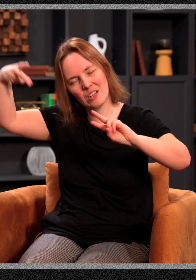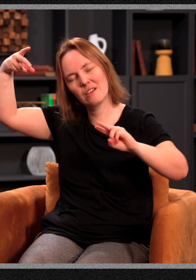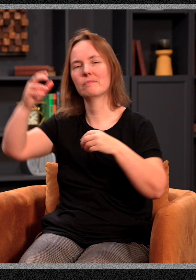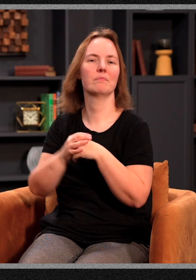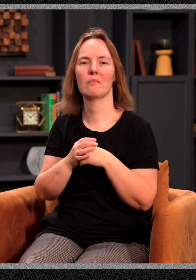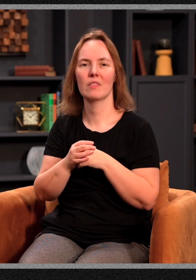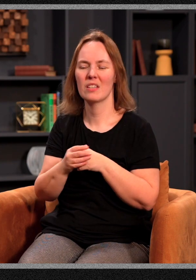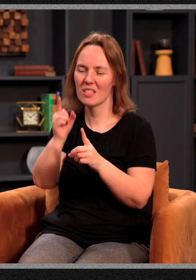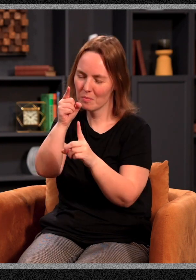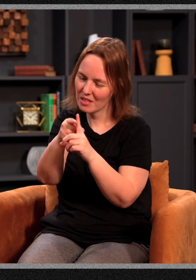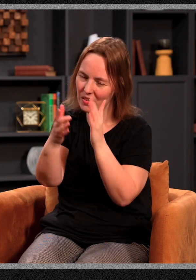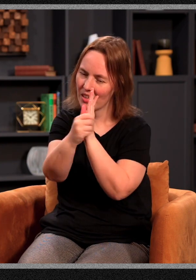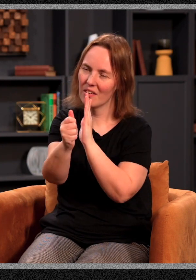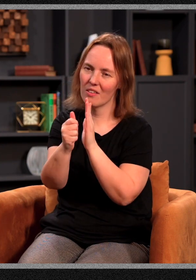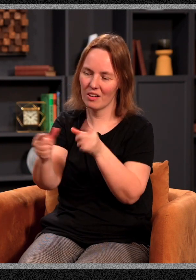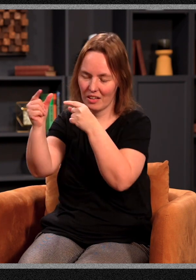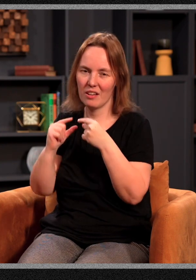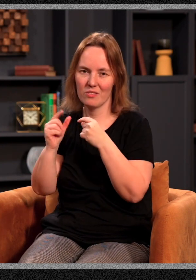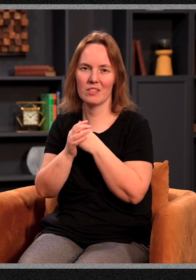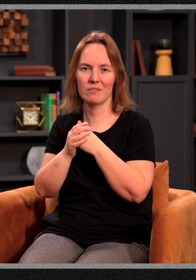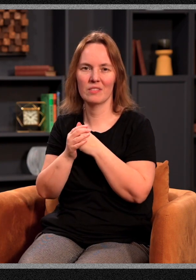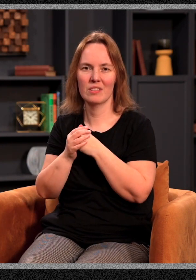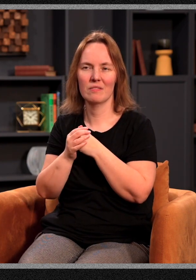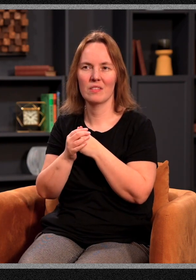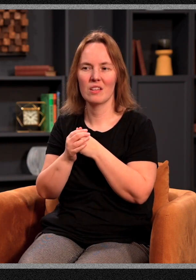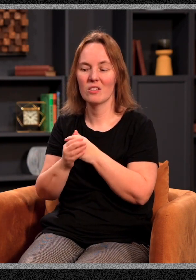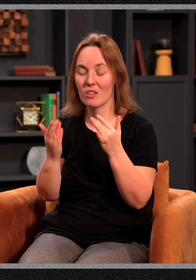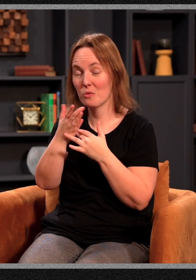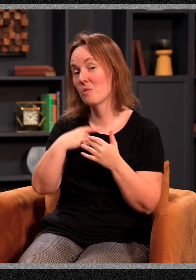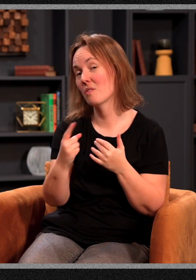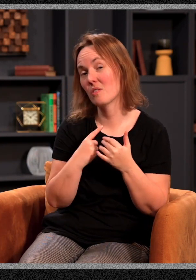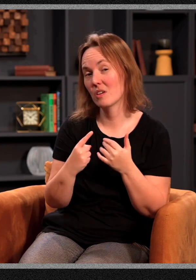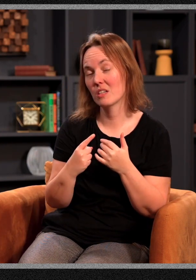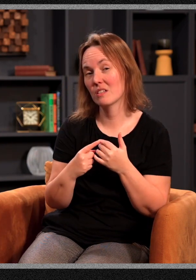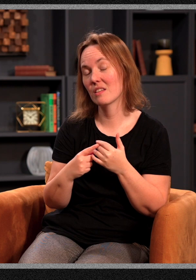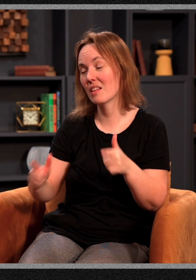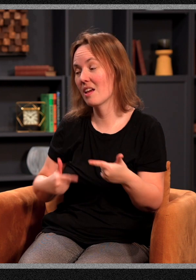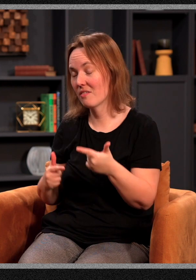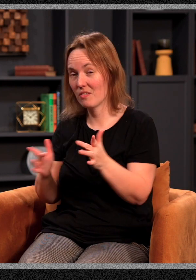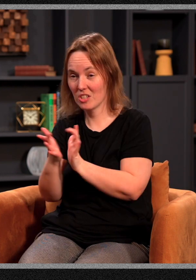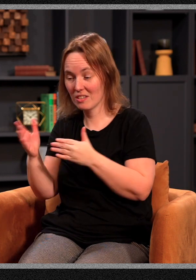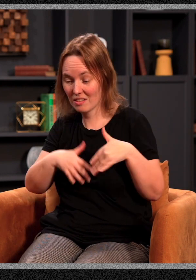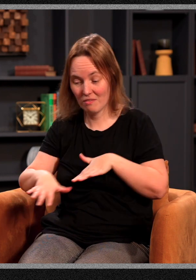DNA certain gifts so that through each and every one of us the life of Jesus can flow.